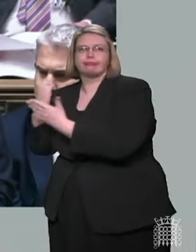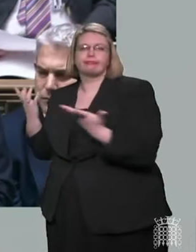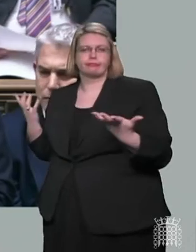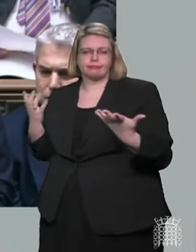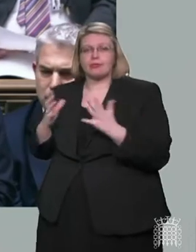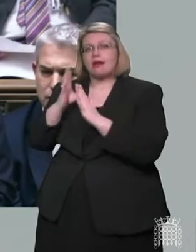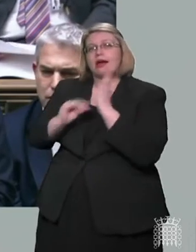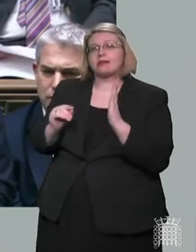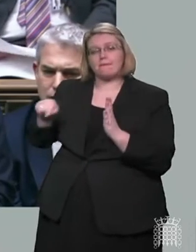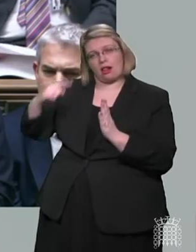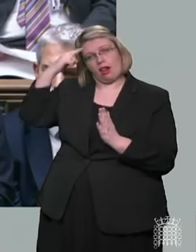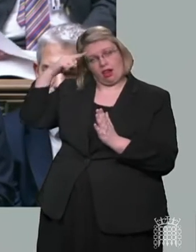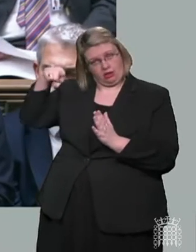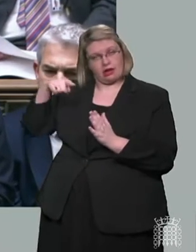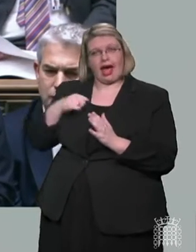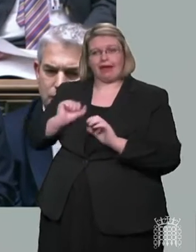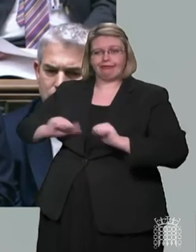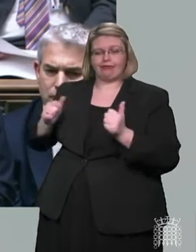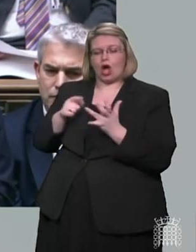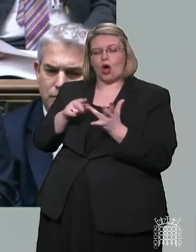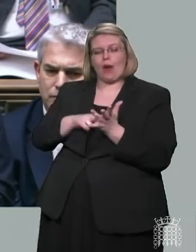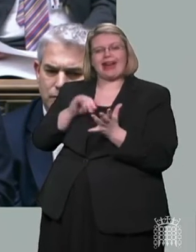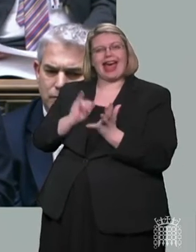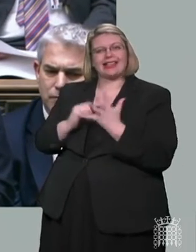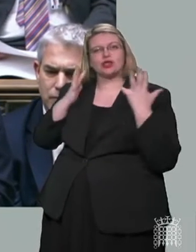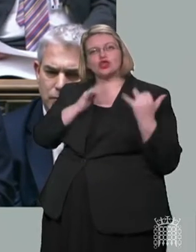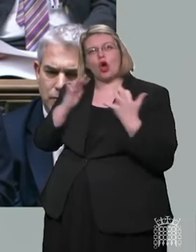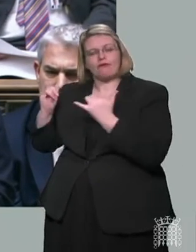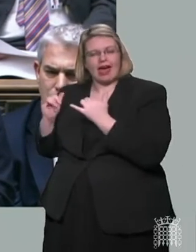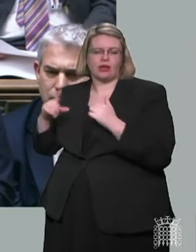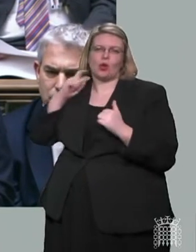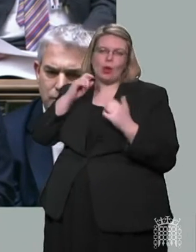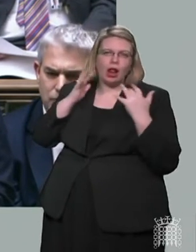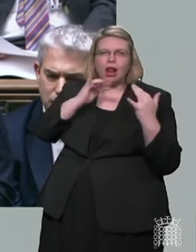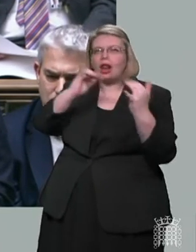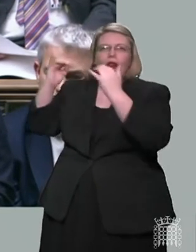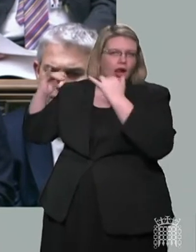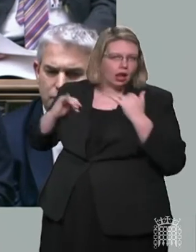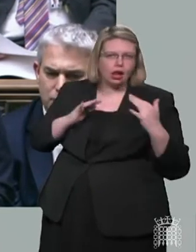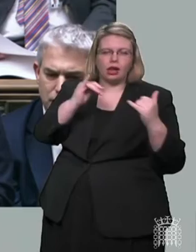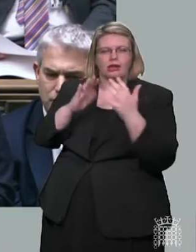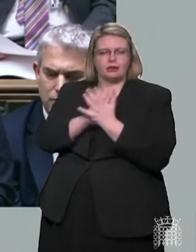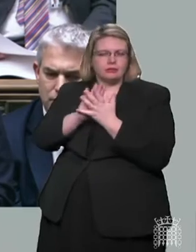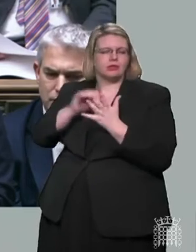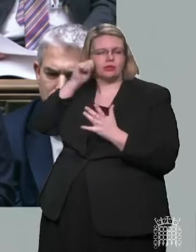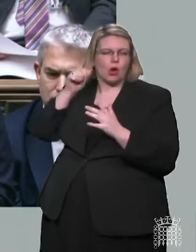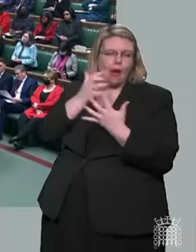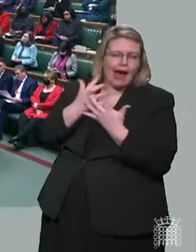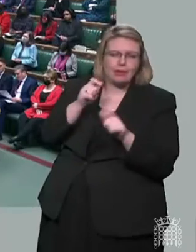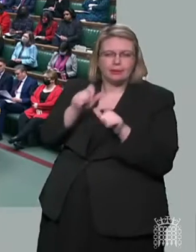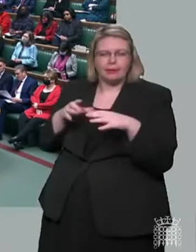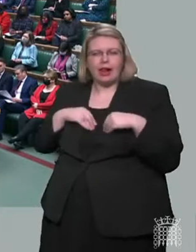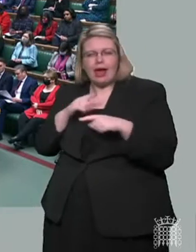including our world-leading ONS survey, which will allow us to continue tracking the virus in granular detail.